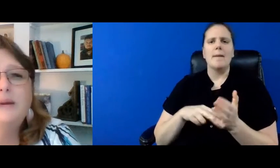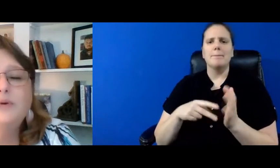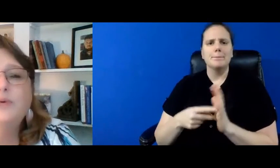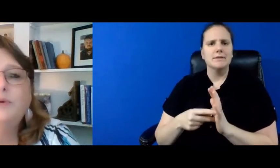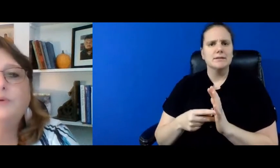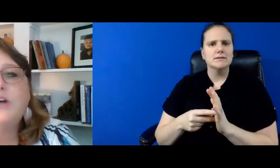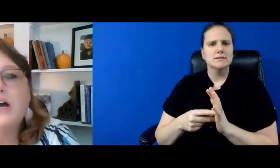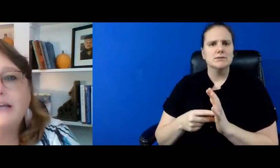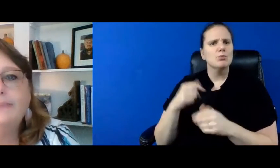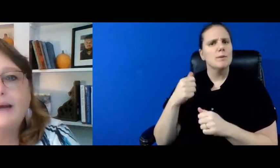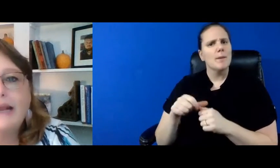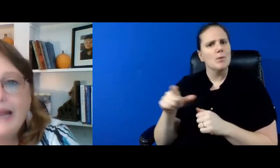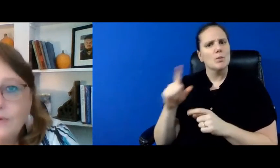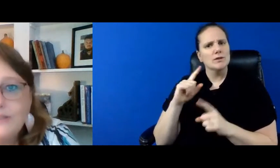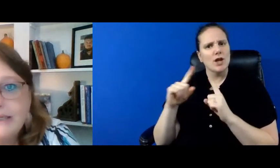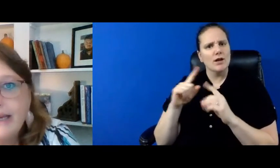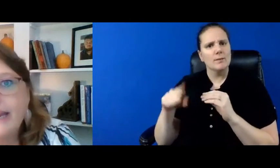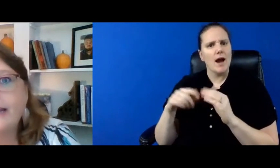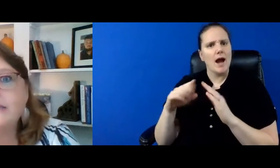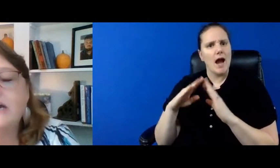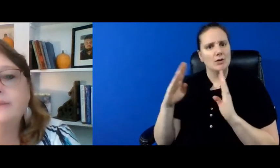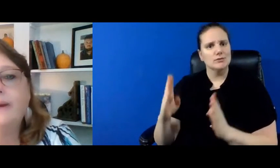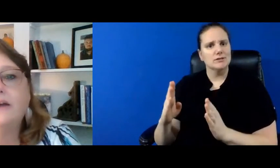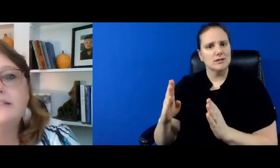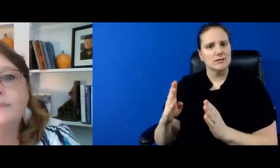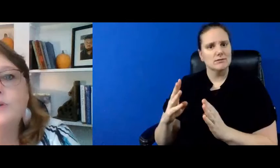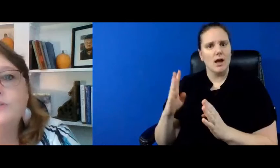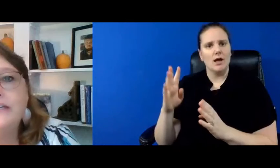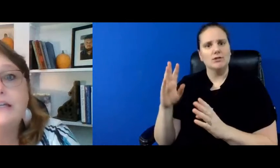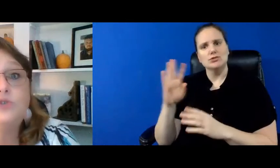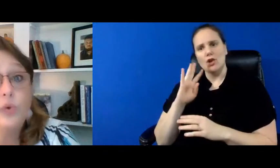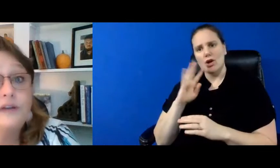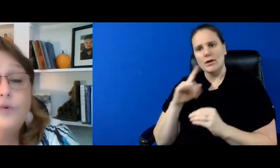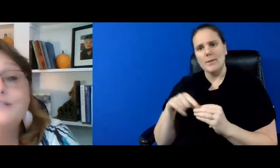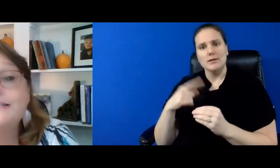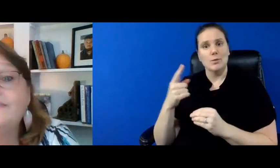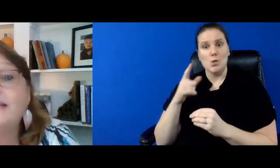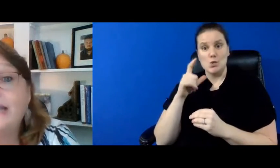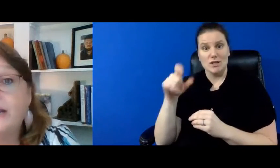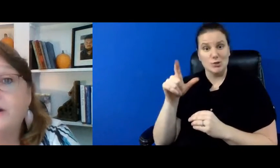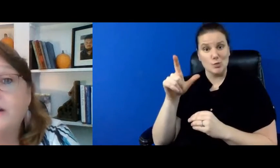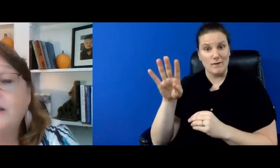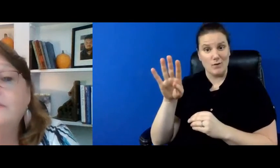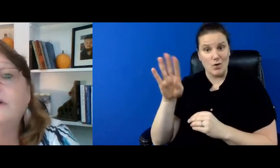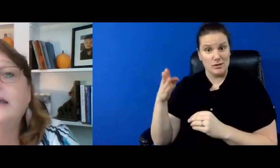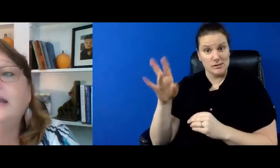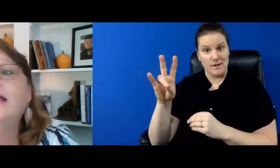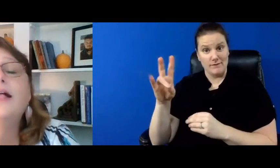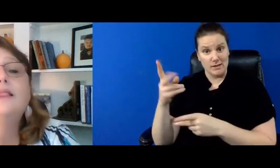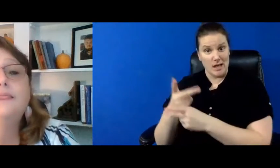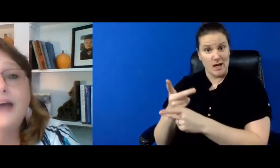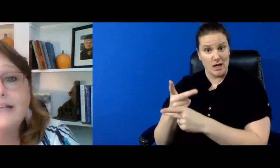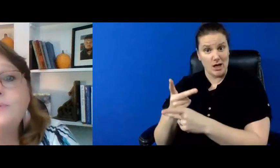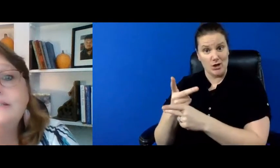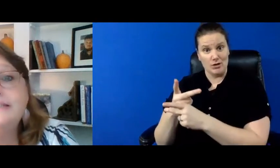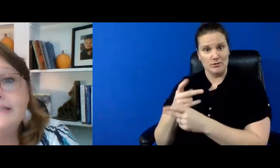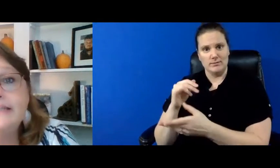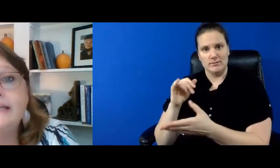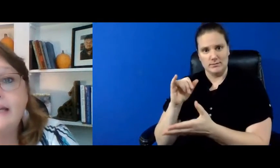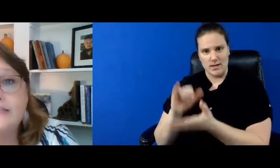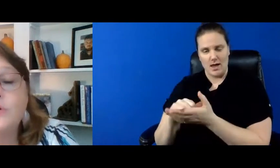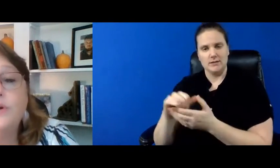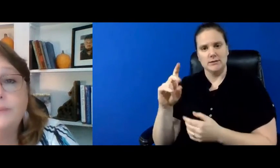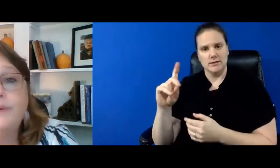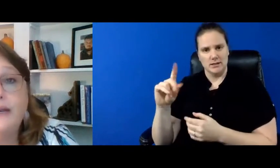remember when we were talking about housing and i talked about someone who needed 24 7 care right that's what